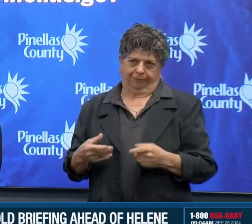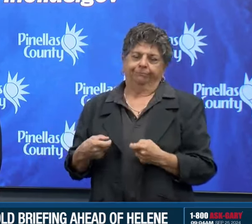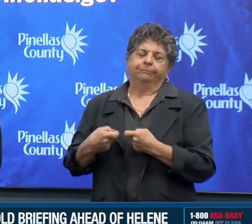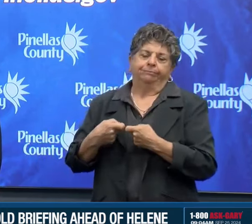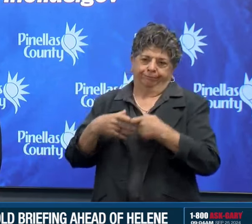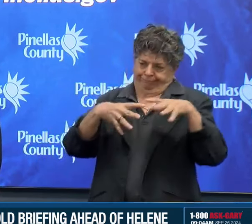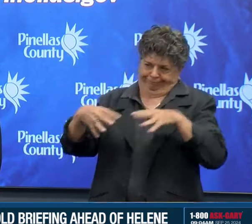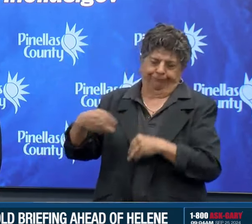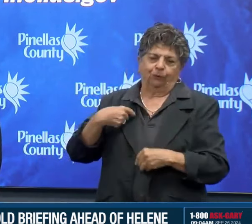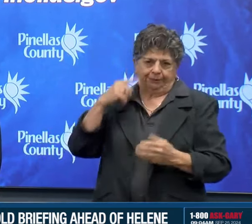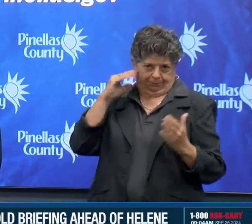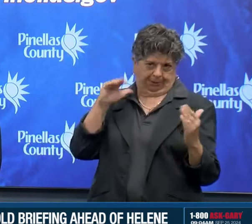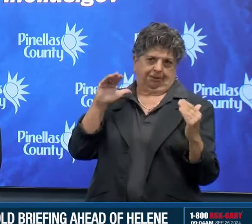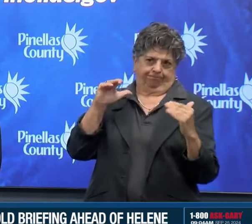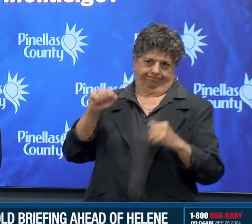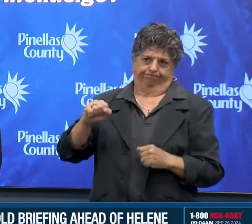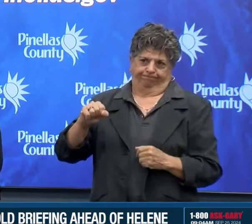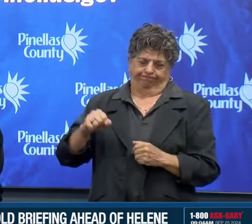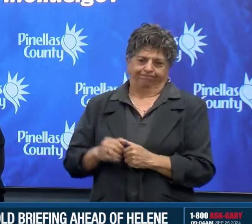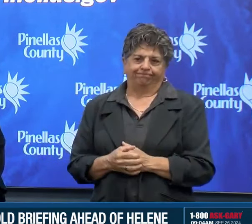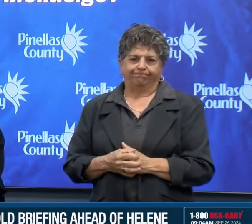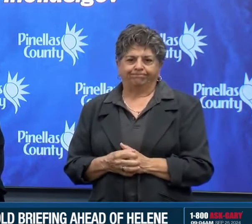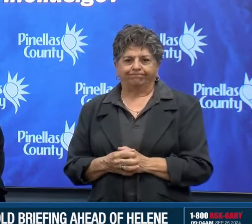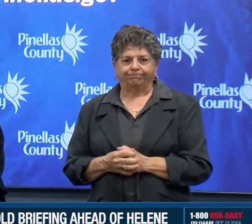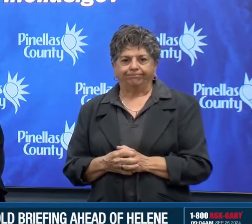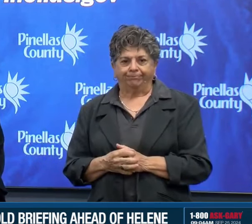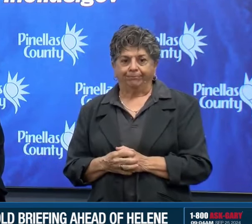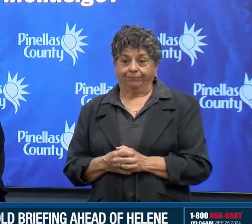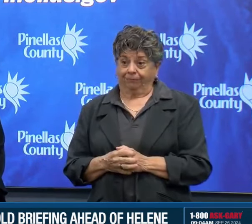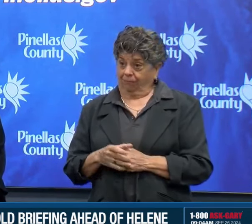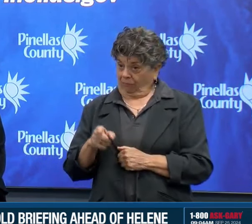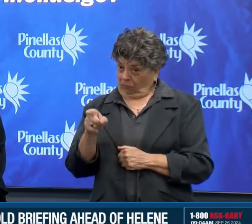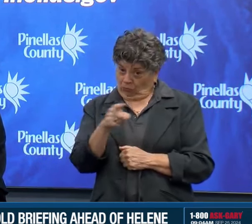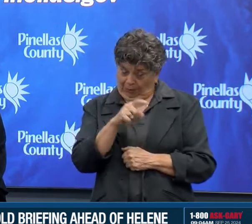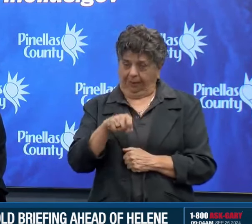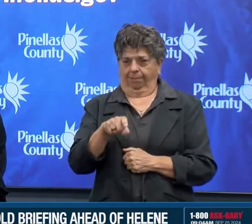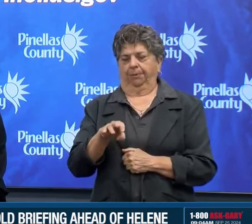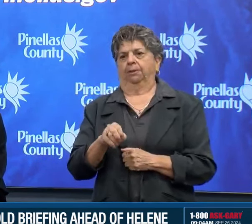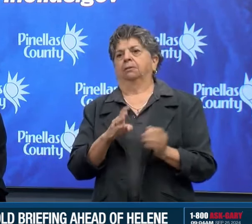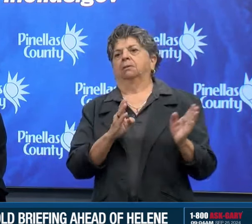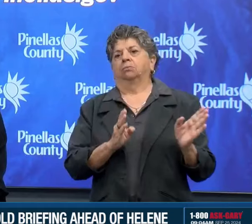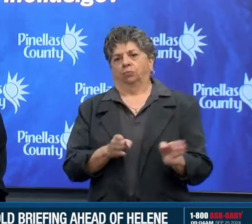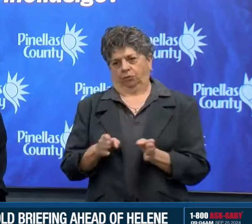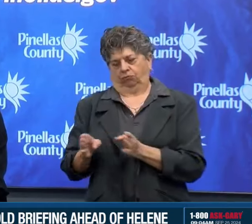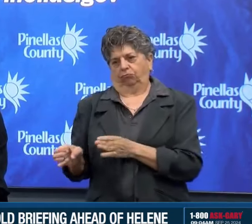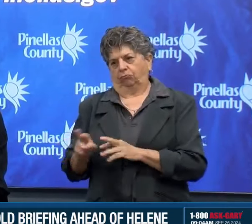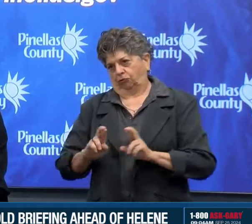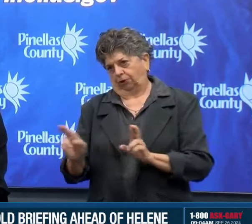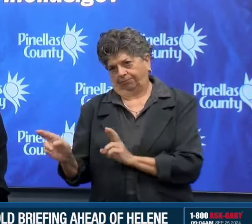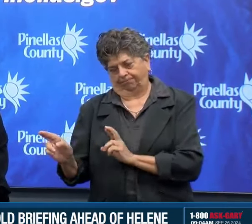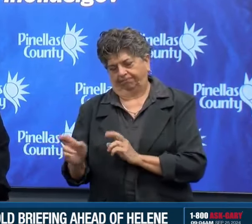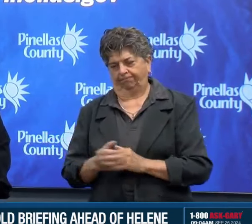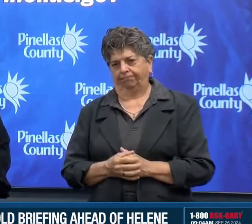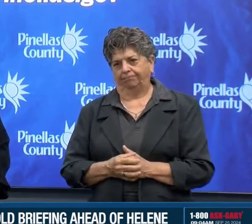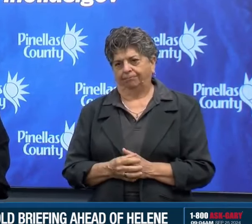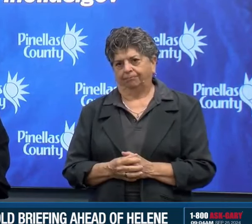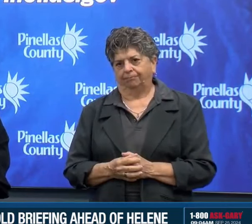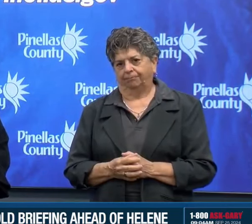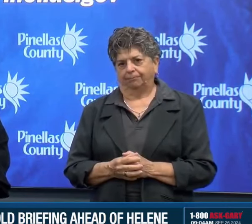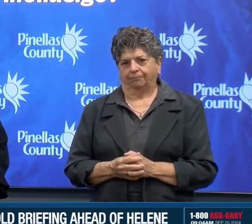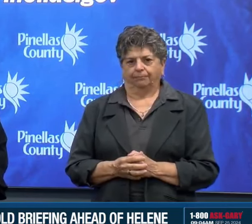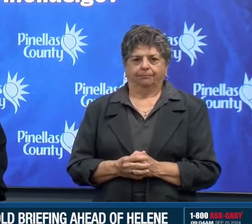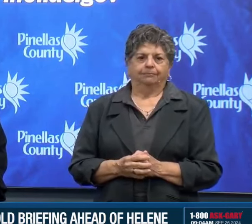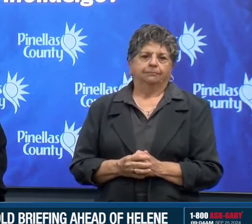system. So I need people to be prepared for that. Our big concern is the storm